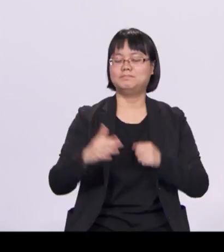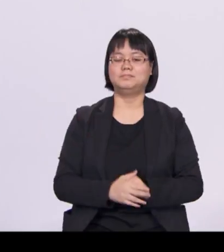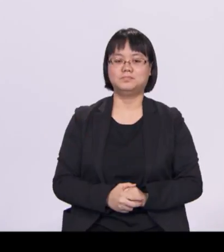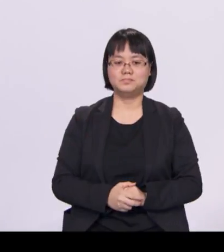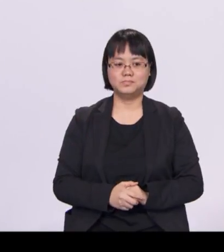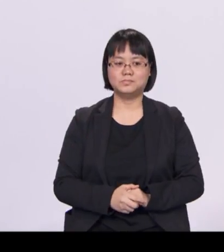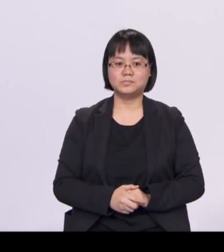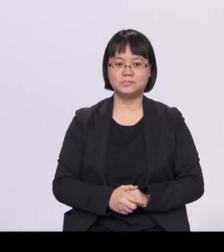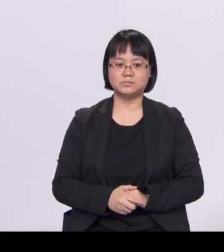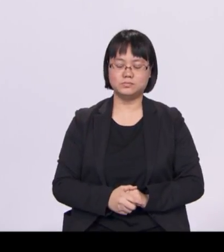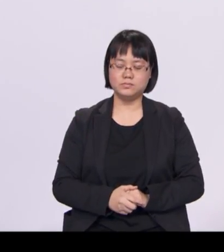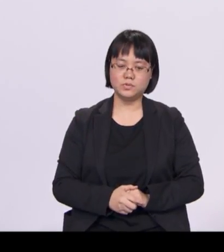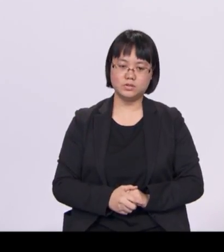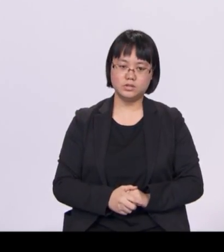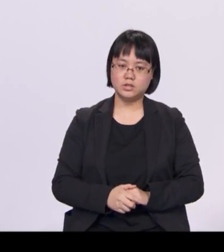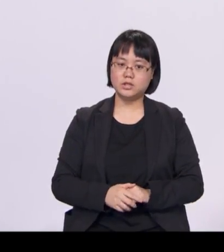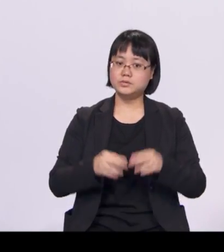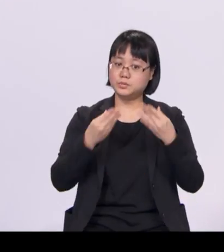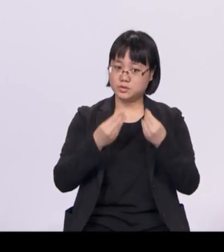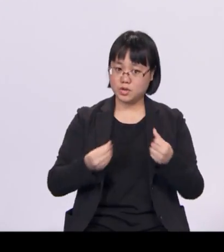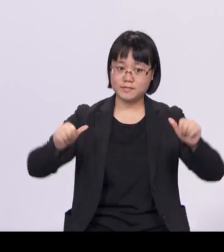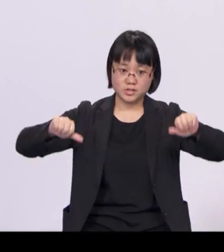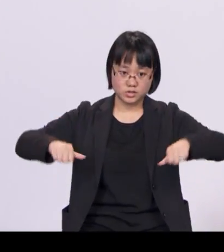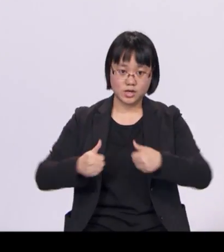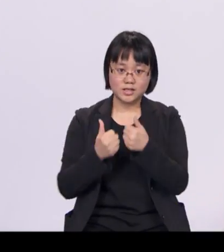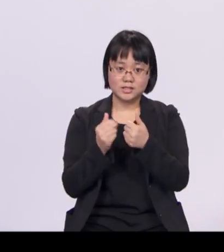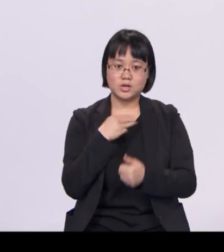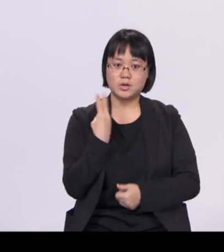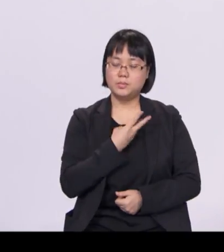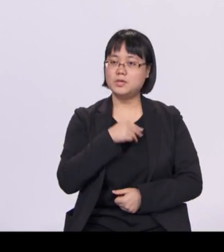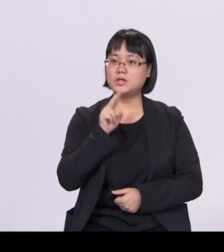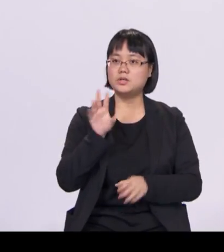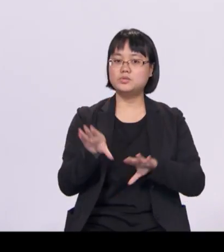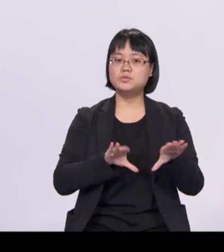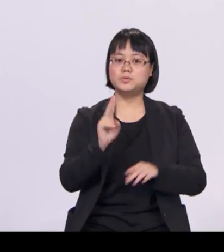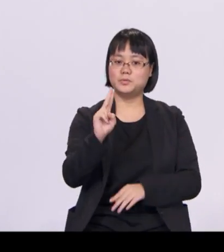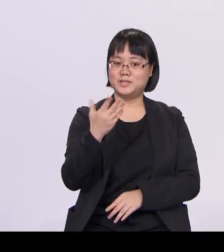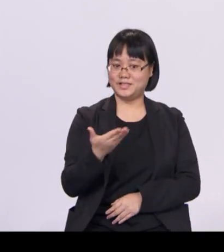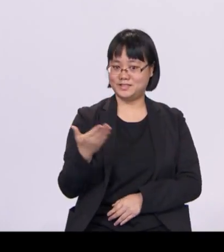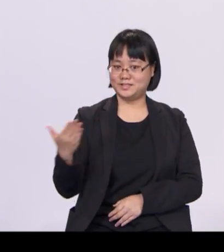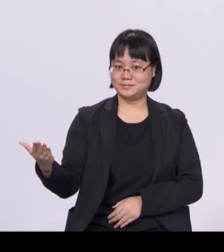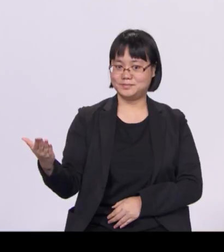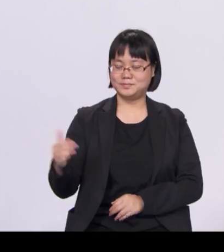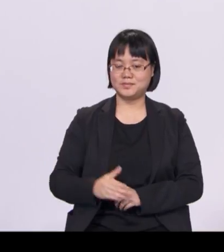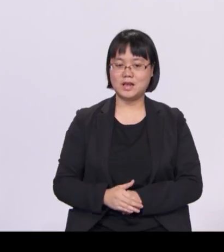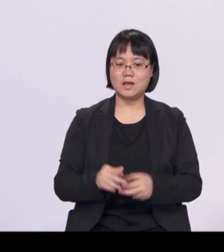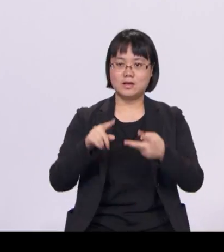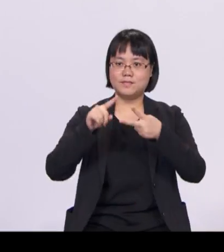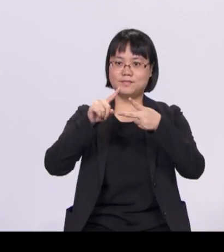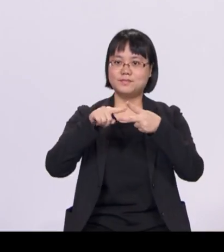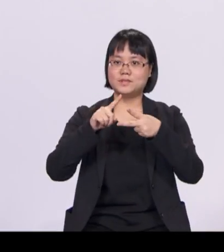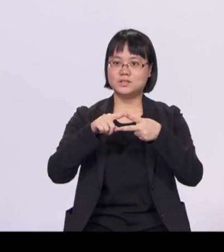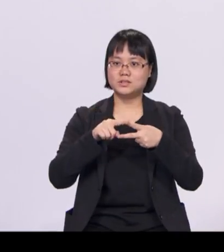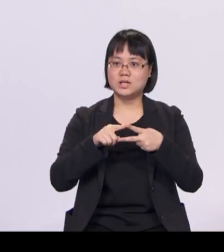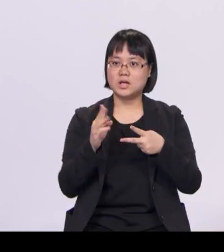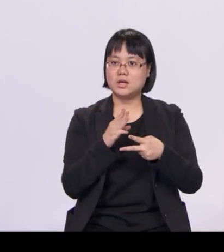To address this challenge, we will do two things. First, where possible, we will save ahead